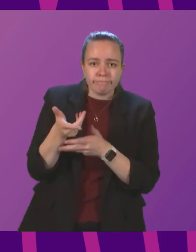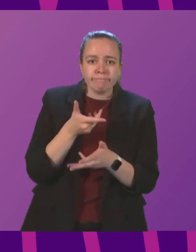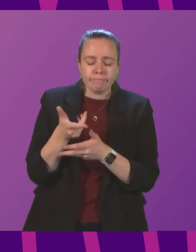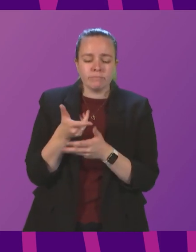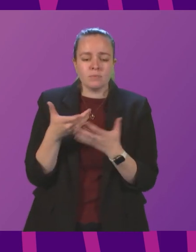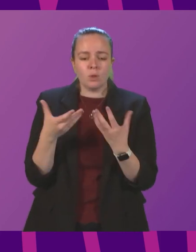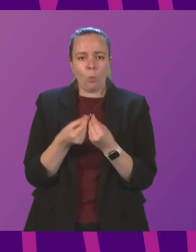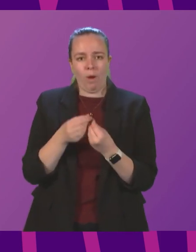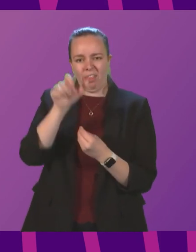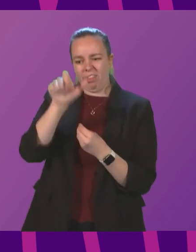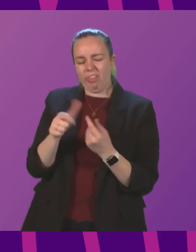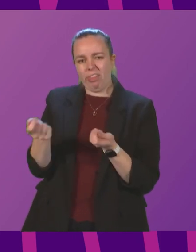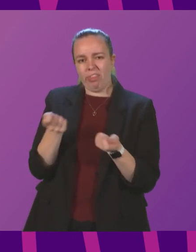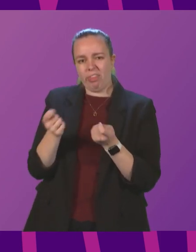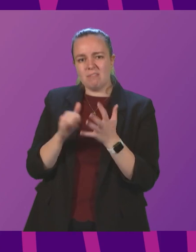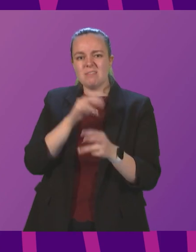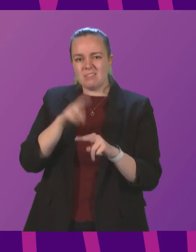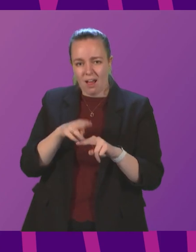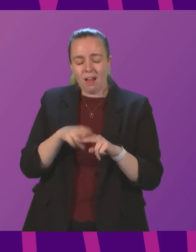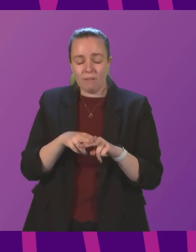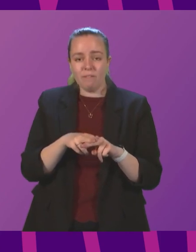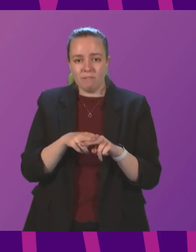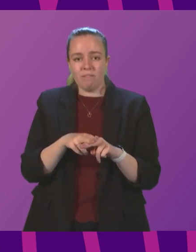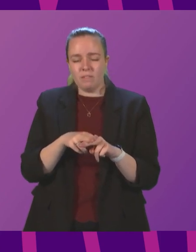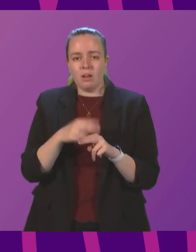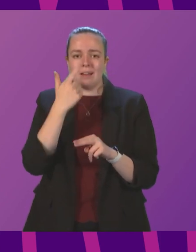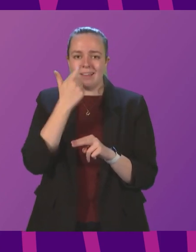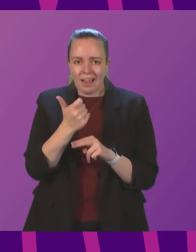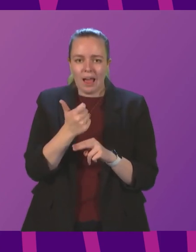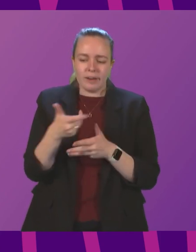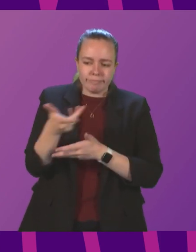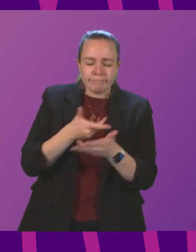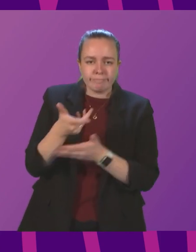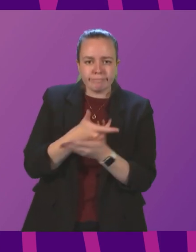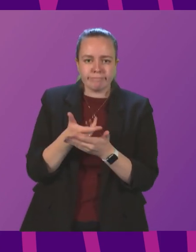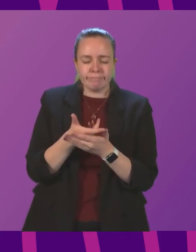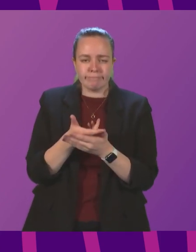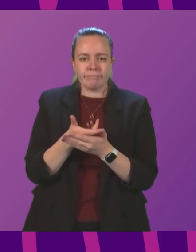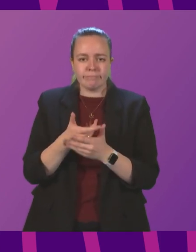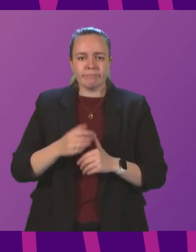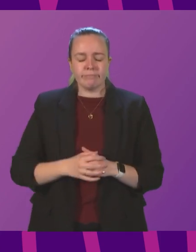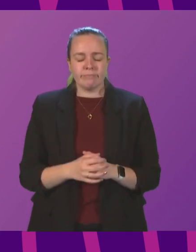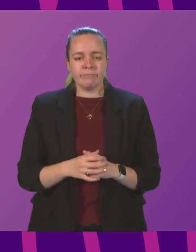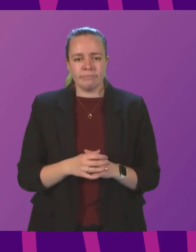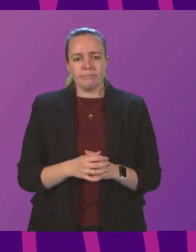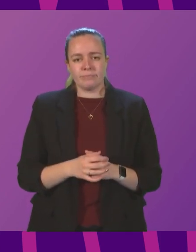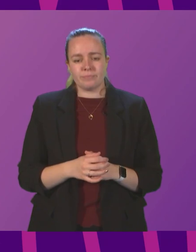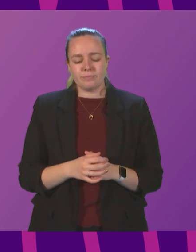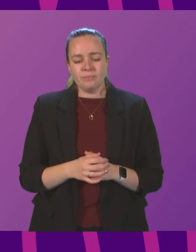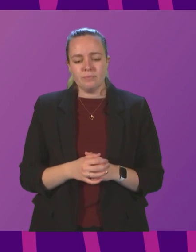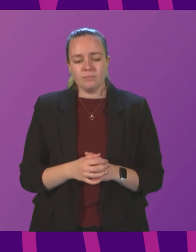operators of venues to be able to undertake that discussion to satisfy themselves of that point.